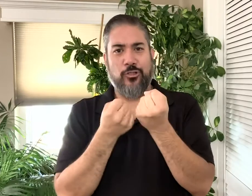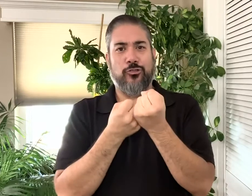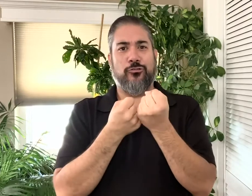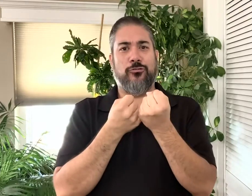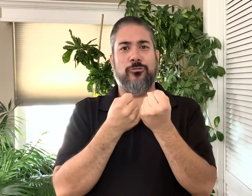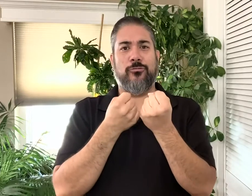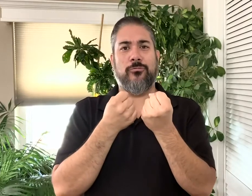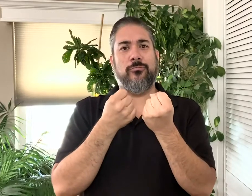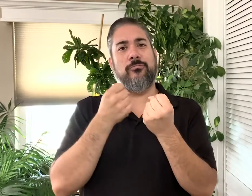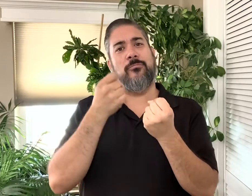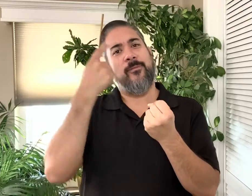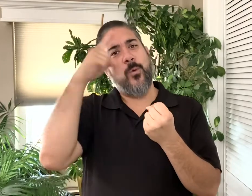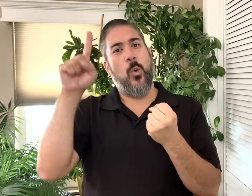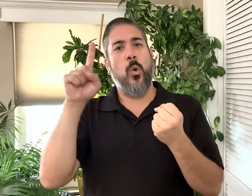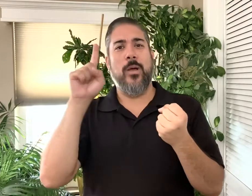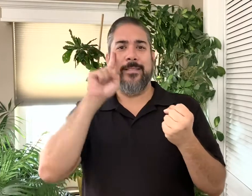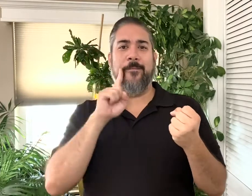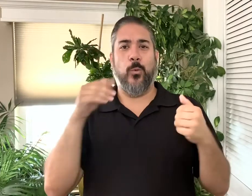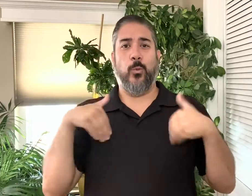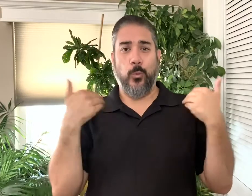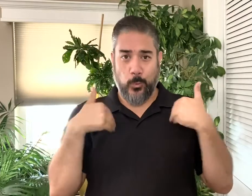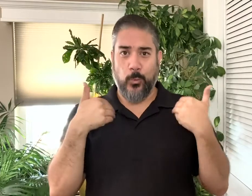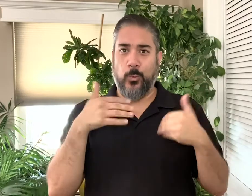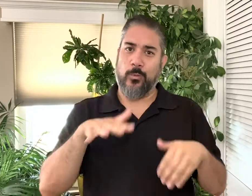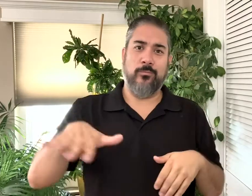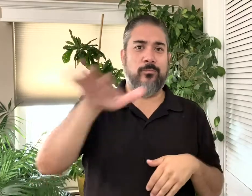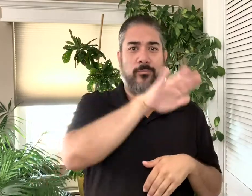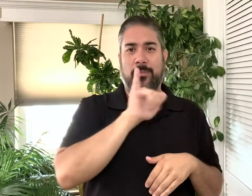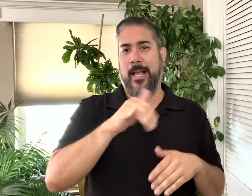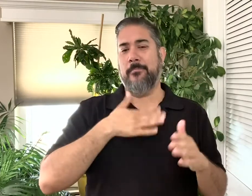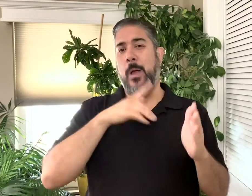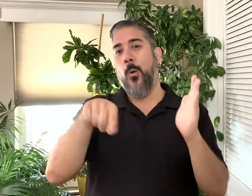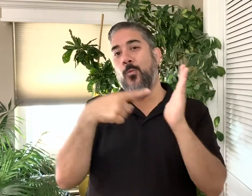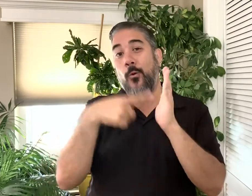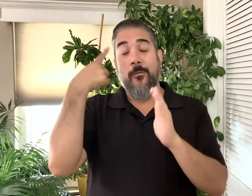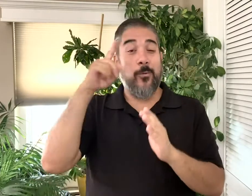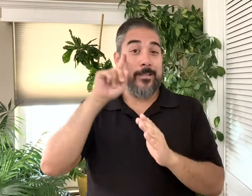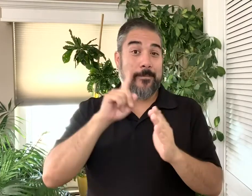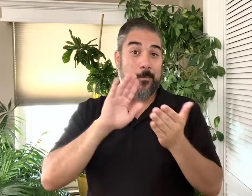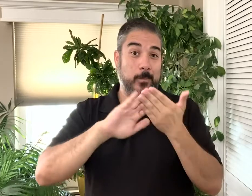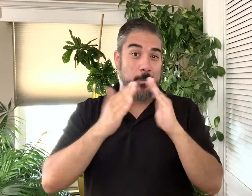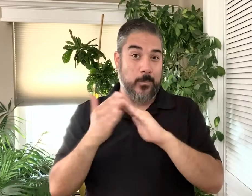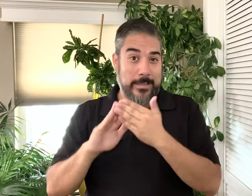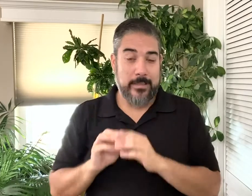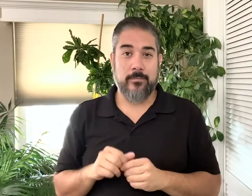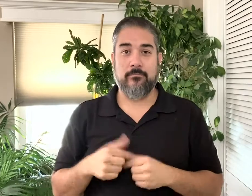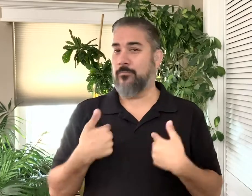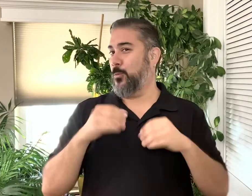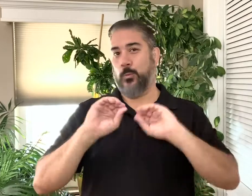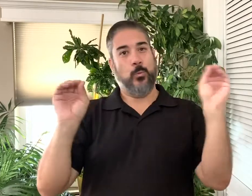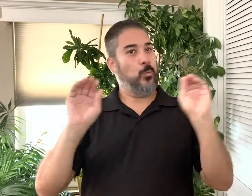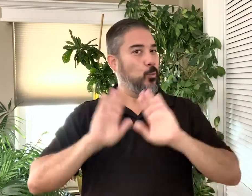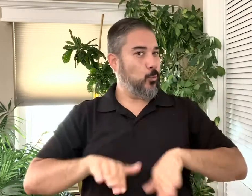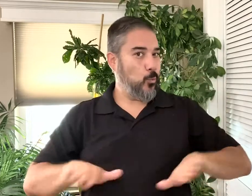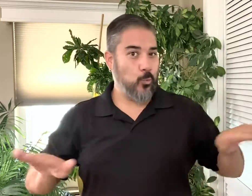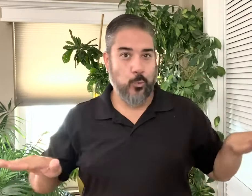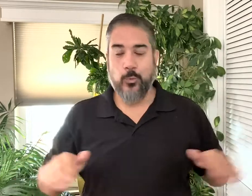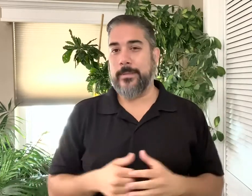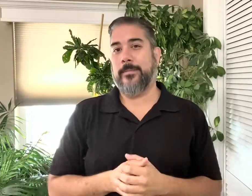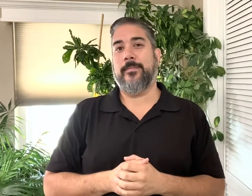And I am an advocate for deaf youth. And that is my role within the deaf community. I currently do